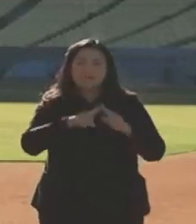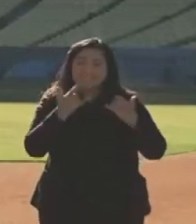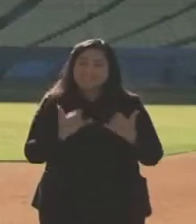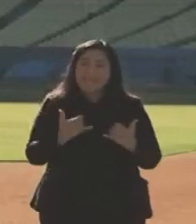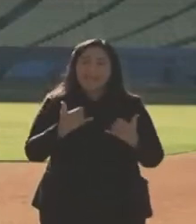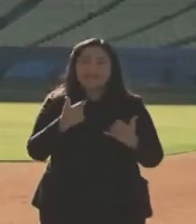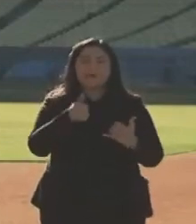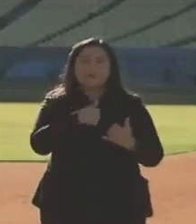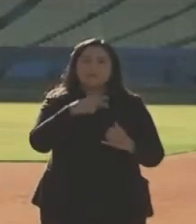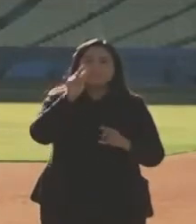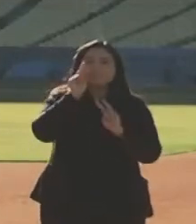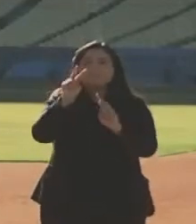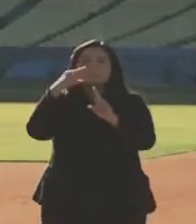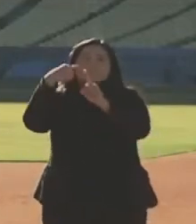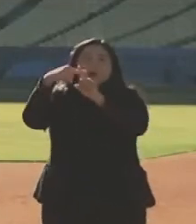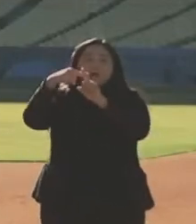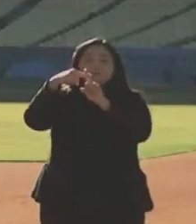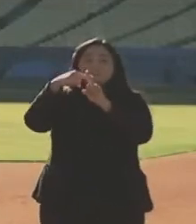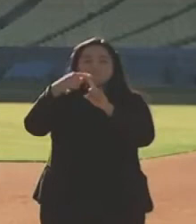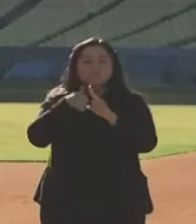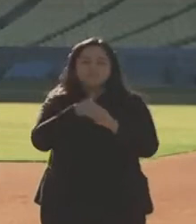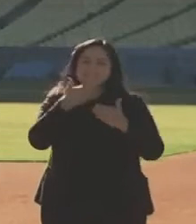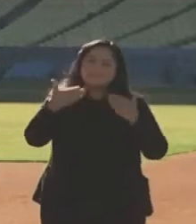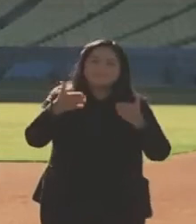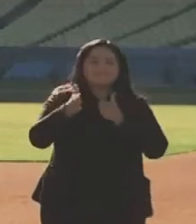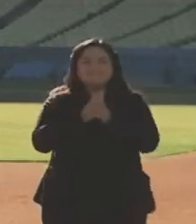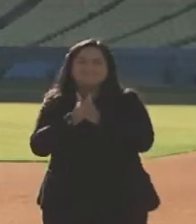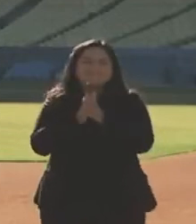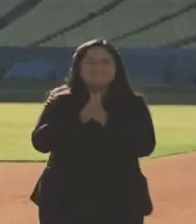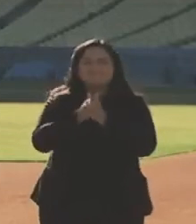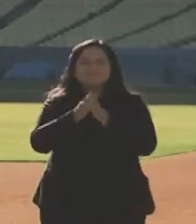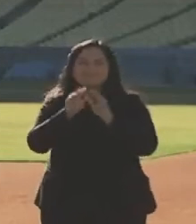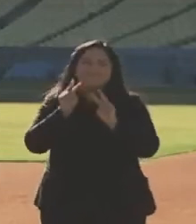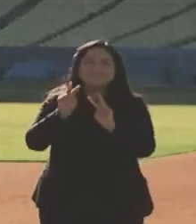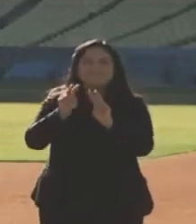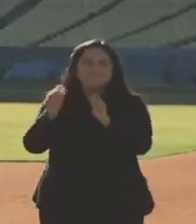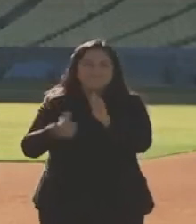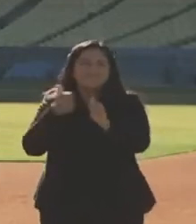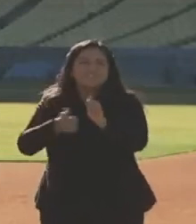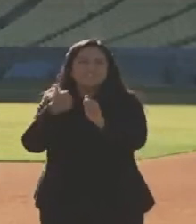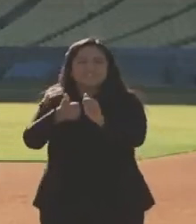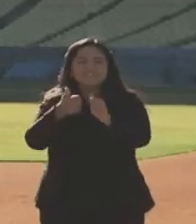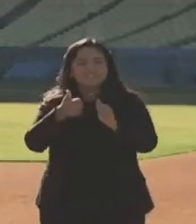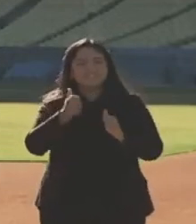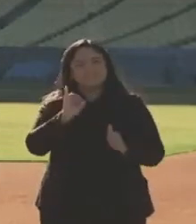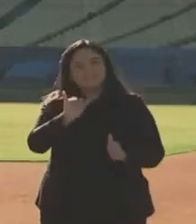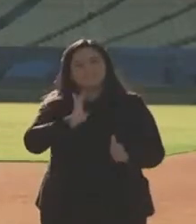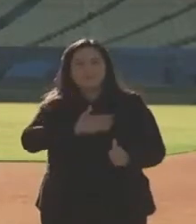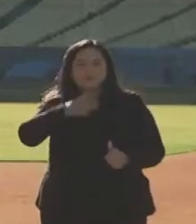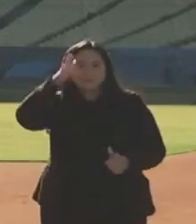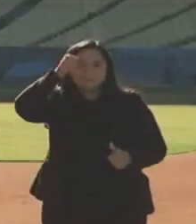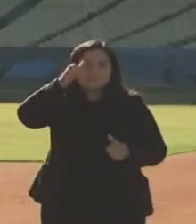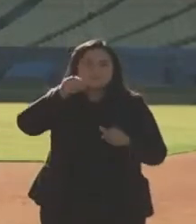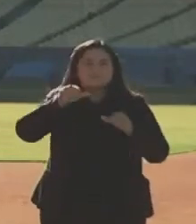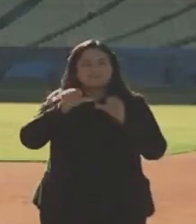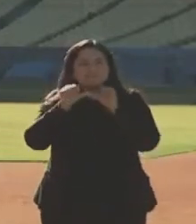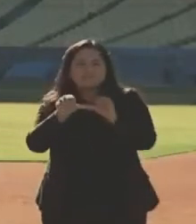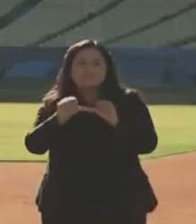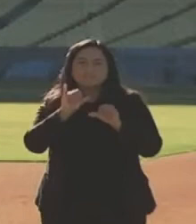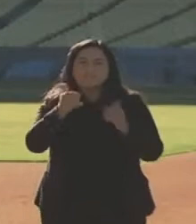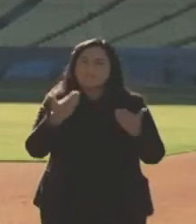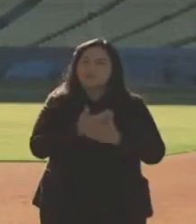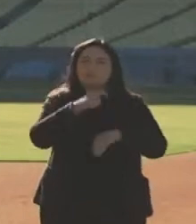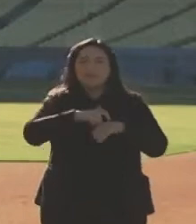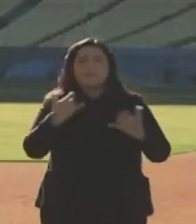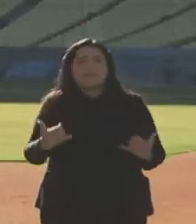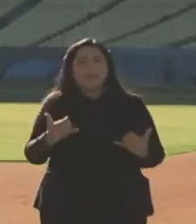towards it. It is our solution and it is the resolution. It's a new day and it's a new time and it's time for us and for the All-Angelenos